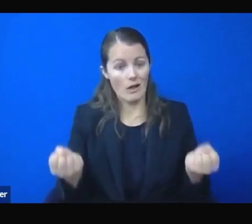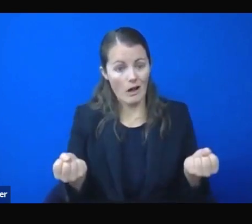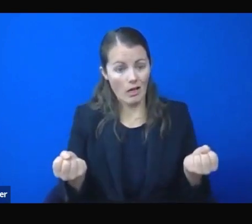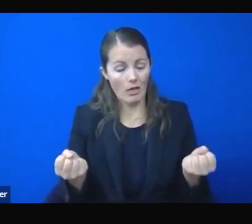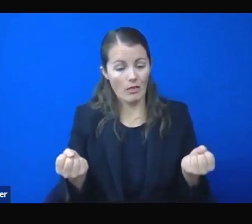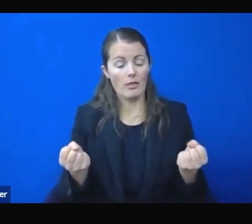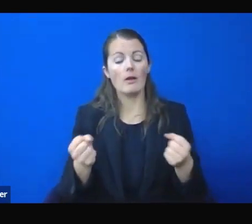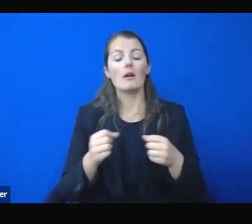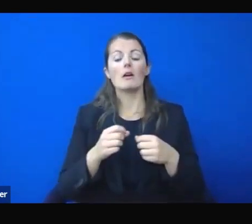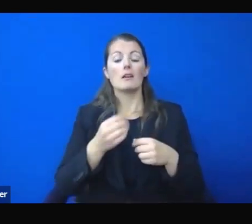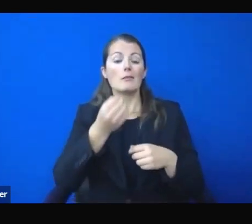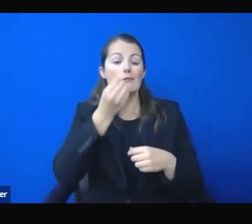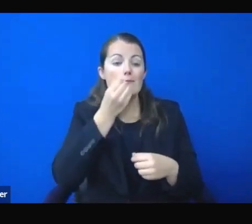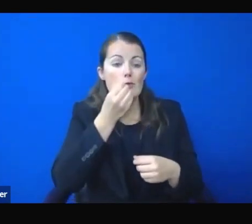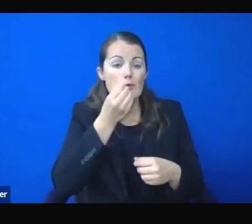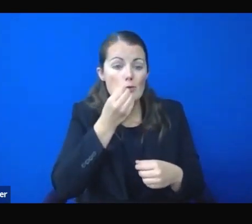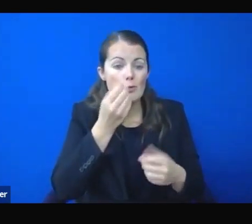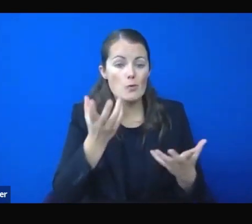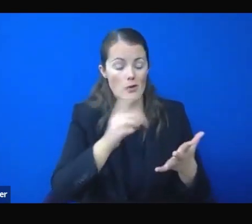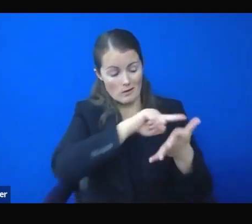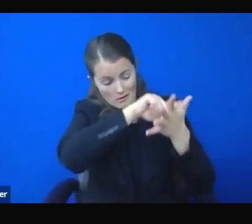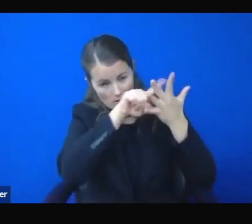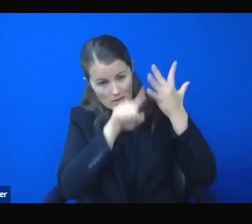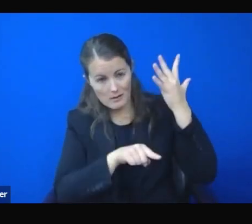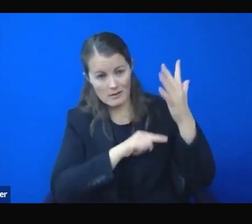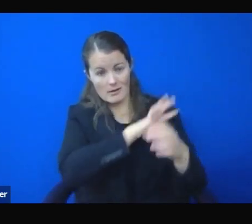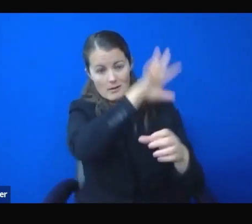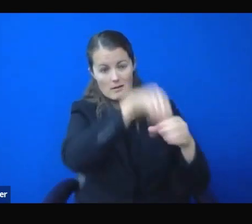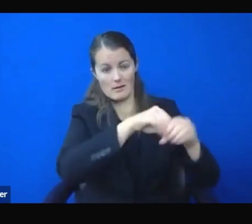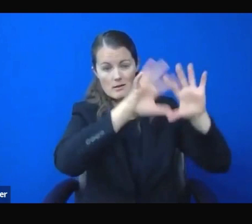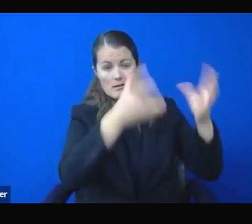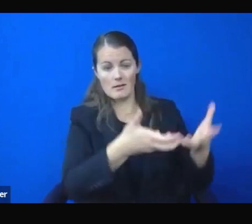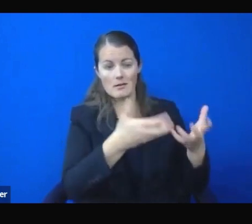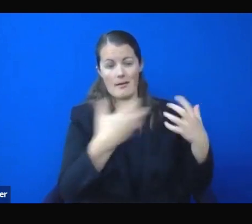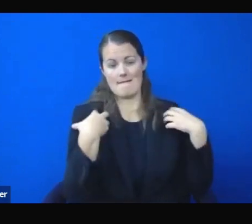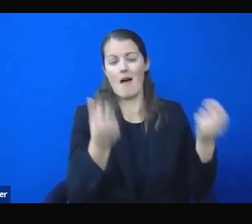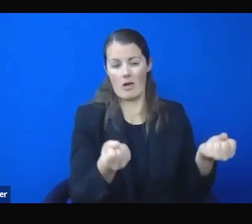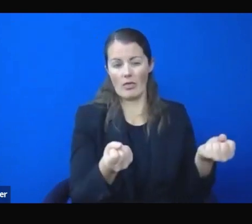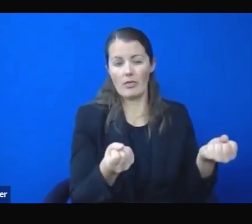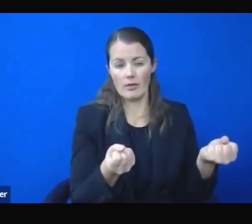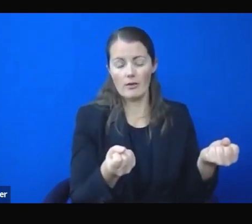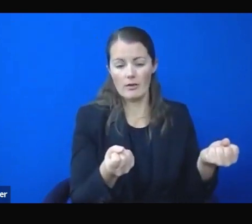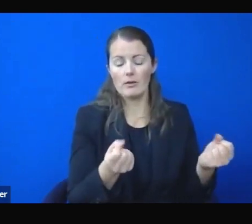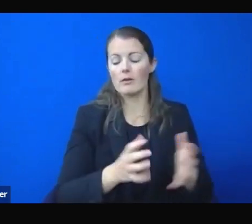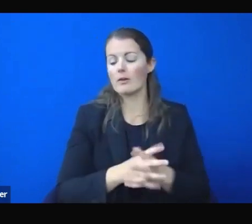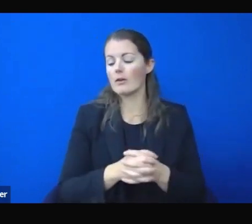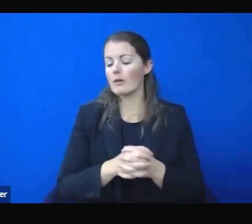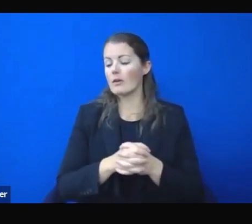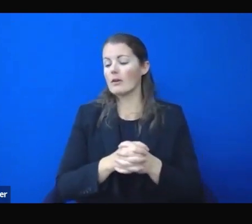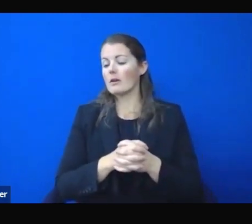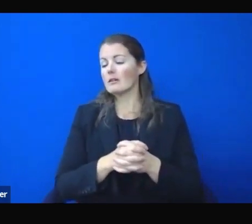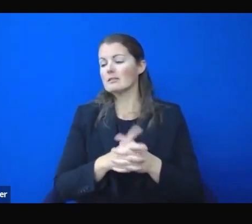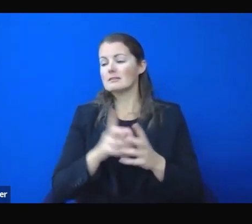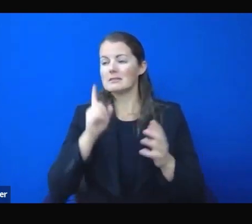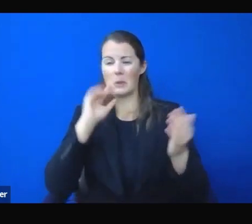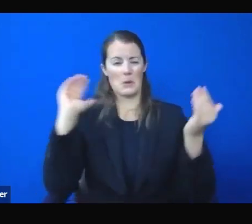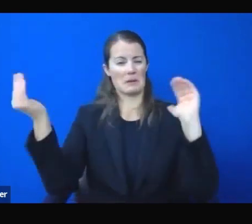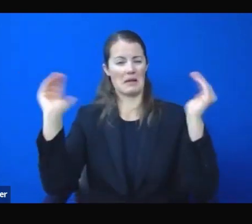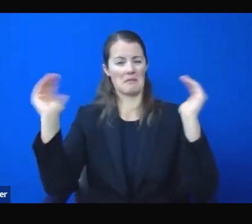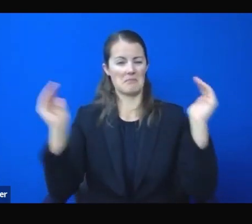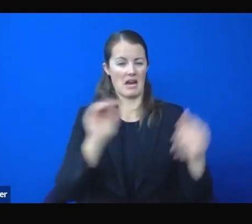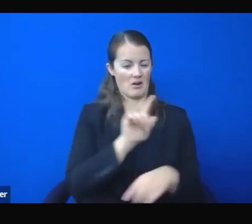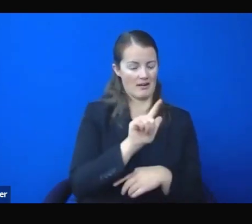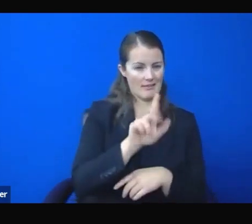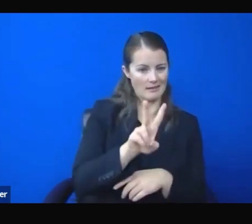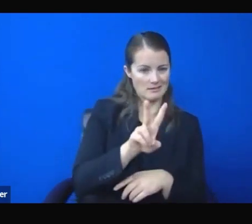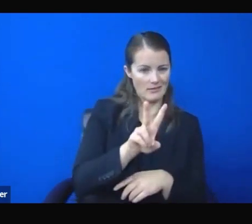industry, our hospitality and tourism industry. We don't have the IT industry. We don't have manufacturing in Southern